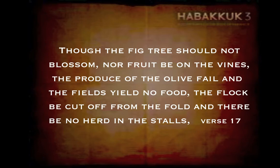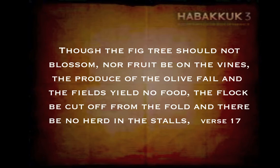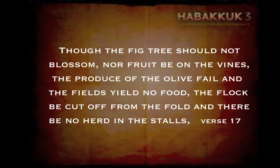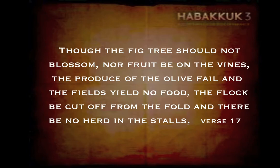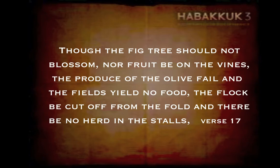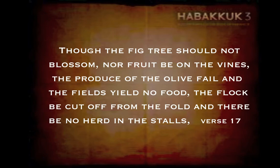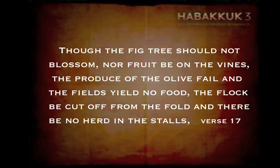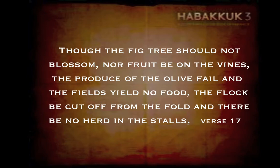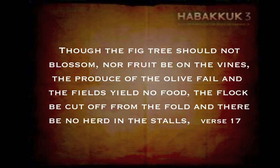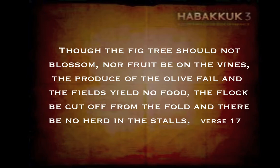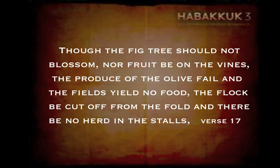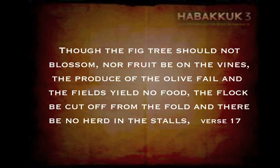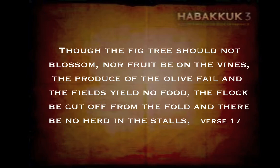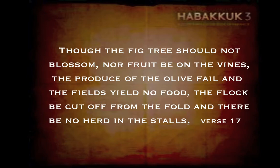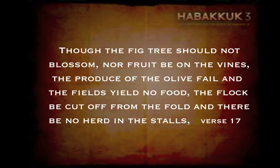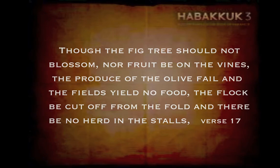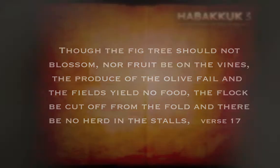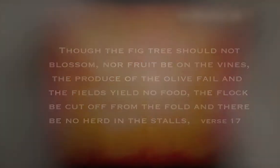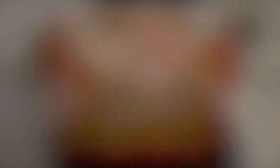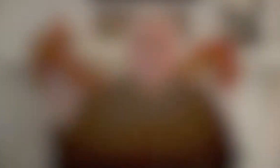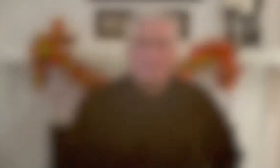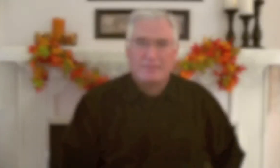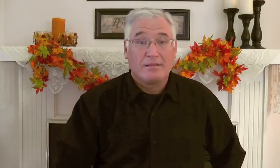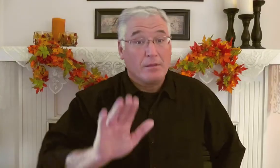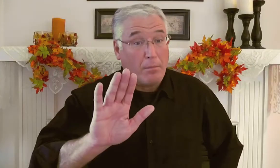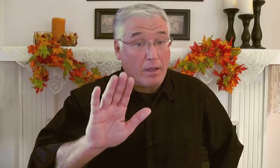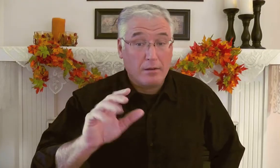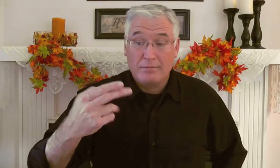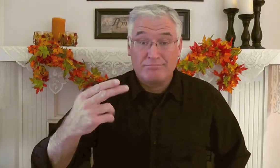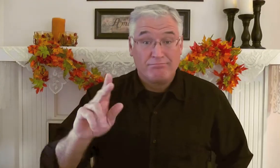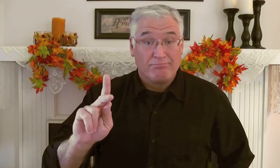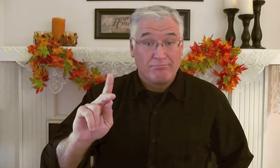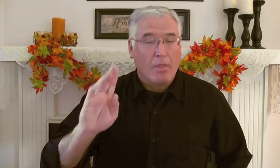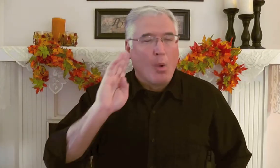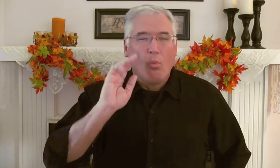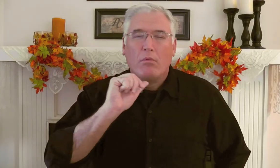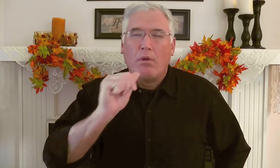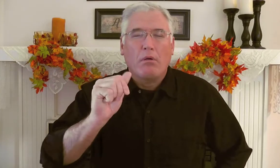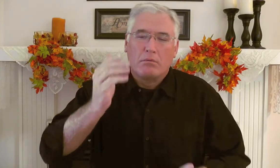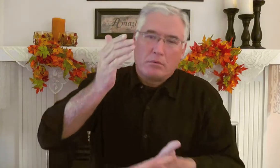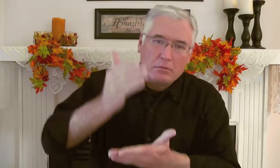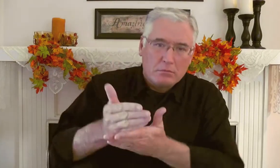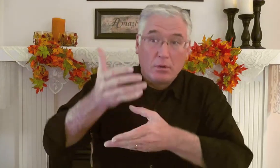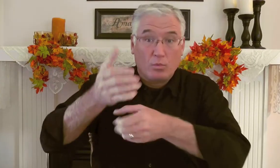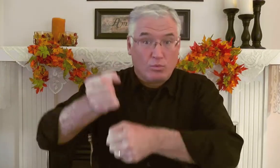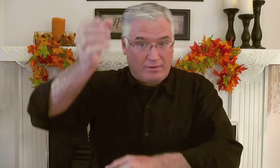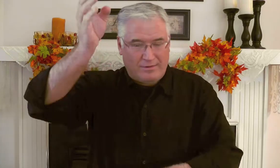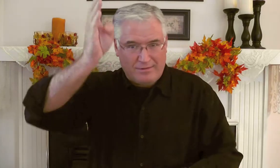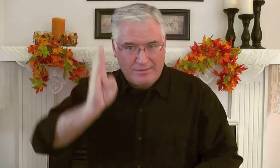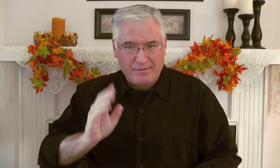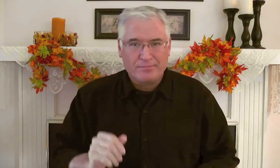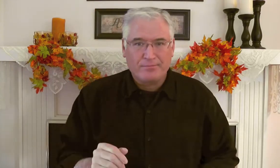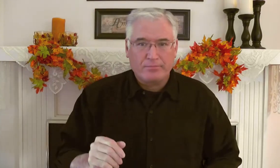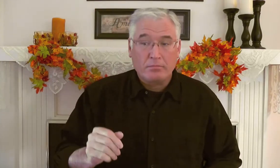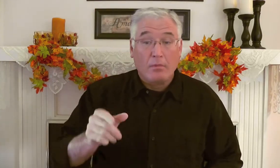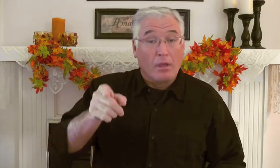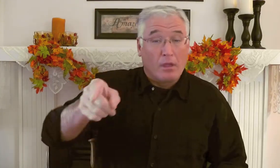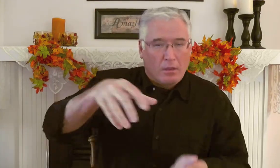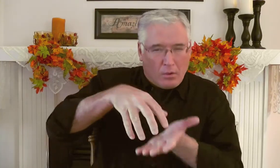fold and there be no herd in the stalls. Even though all of this, Habakkuk, he would not stop trusting in God.